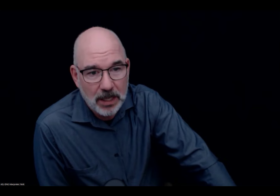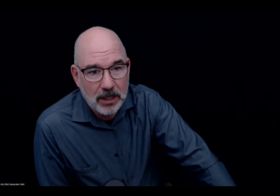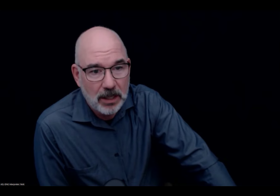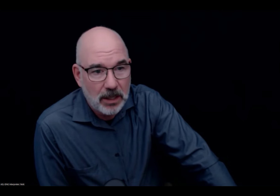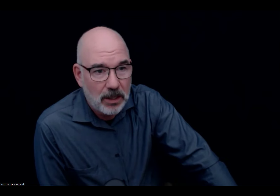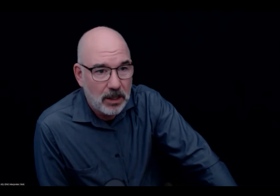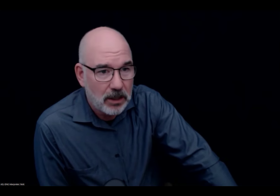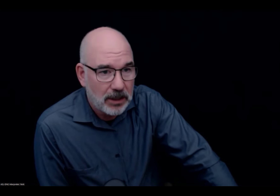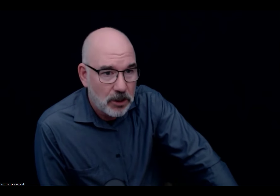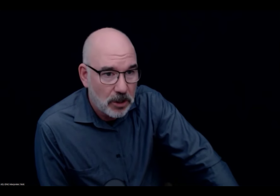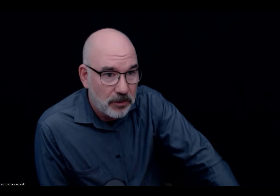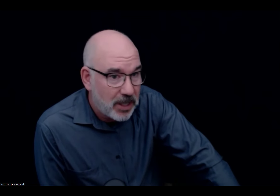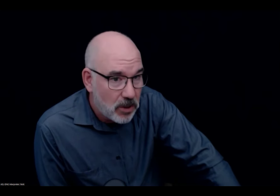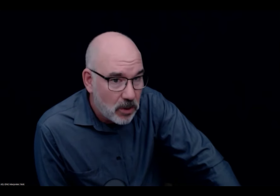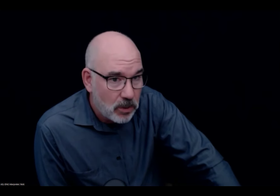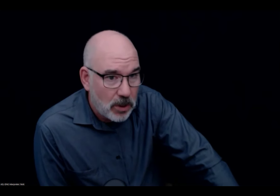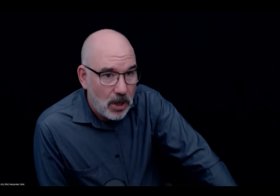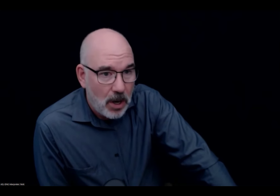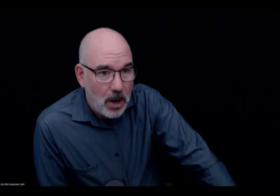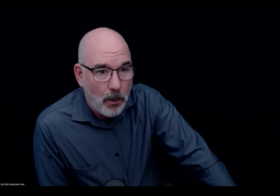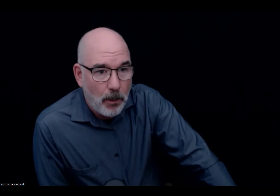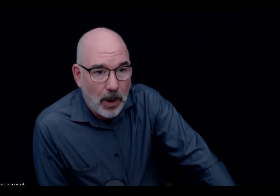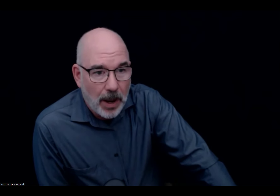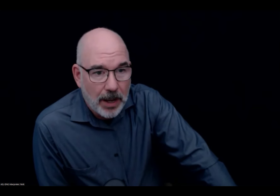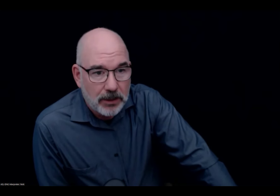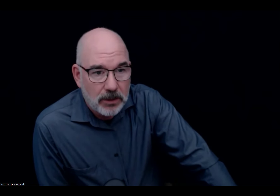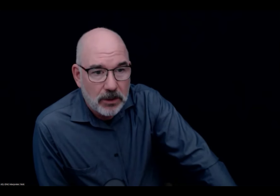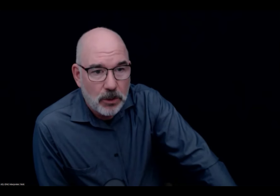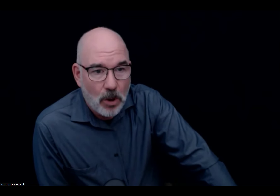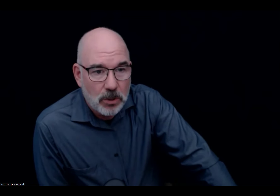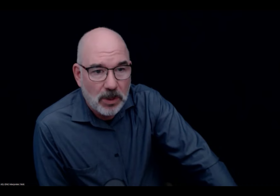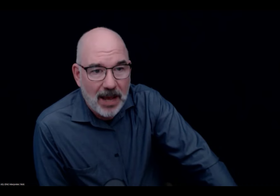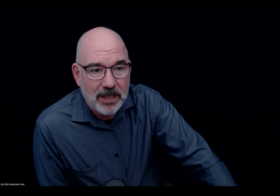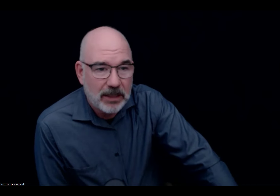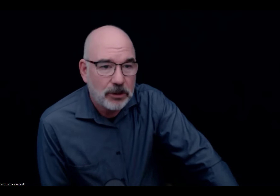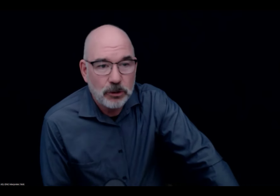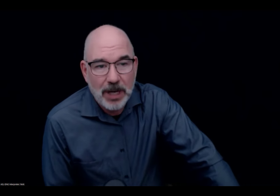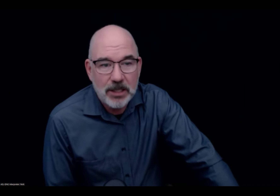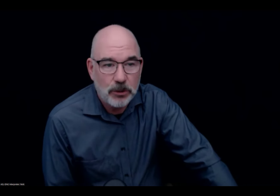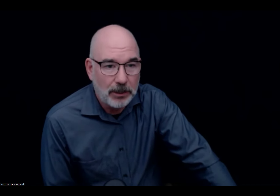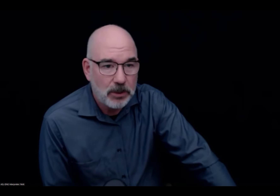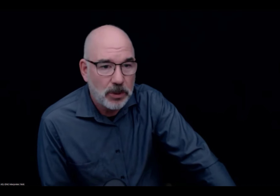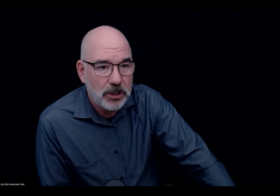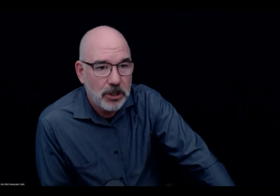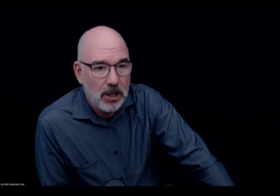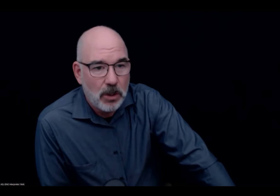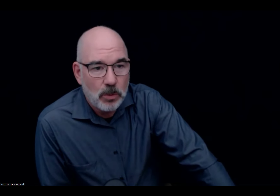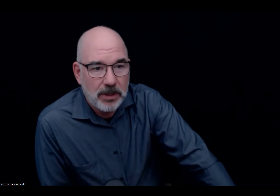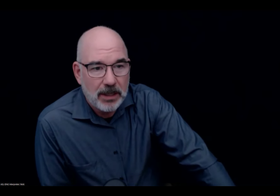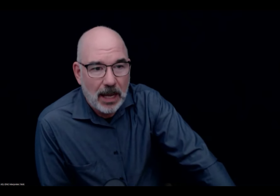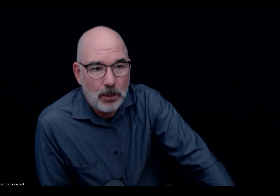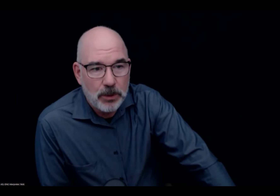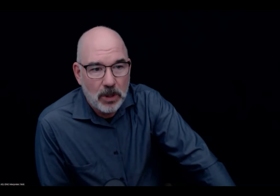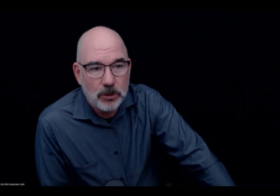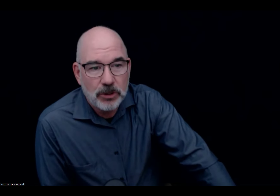my lectures on video but you also will have an english transcript which will